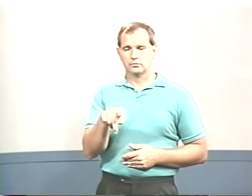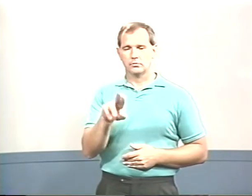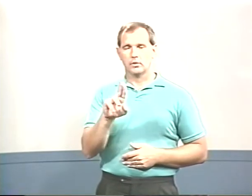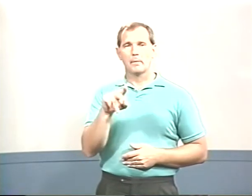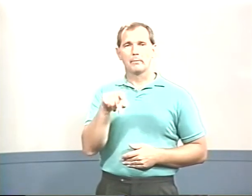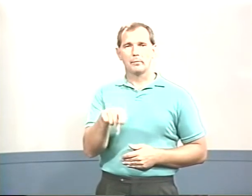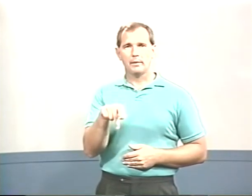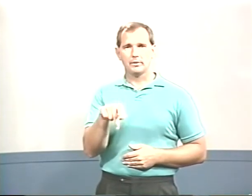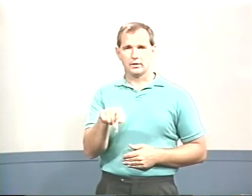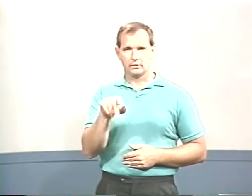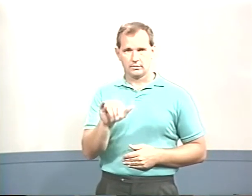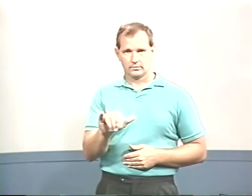puppy.